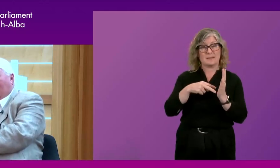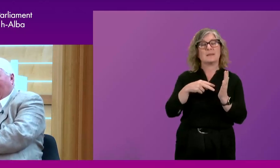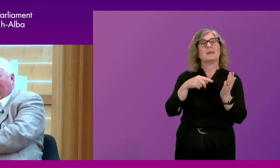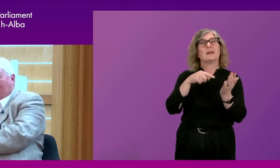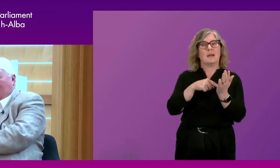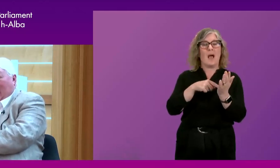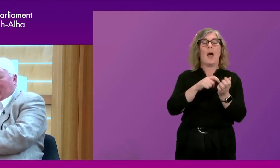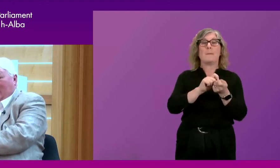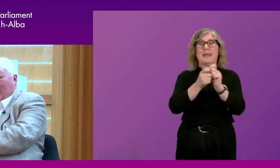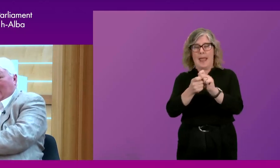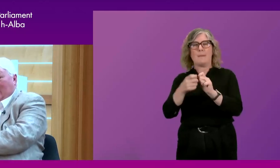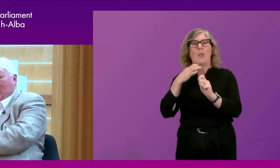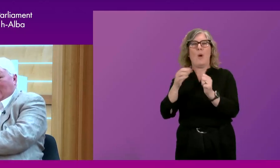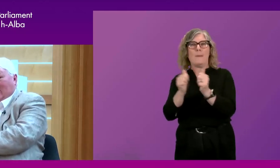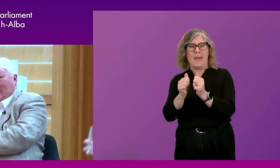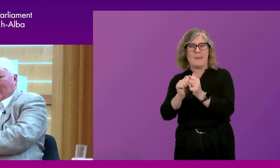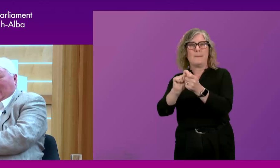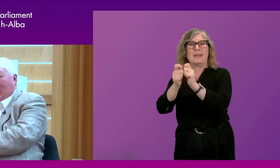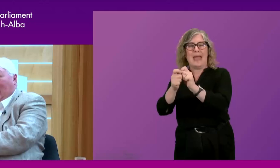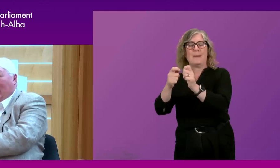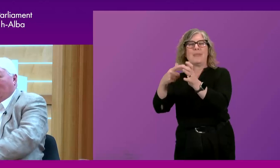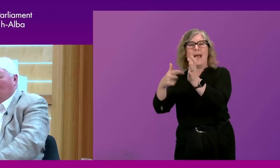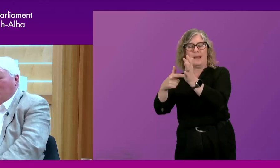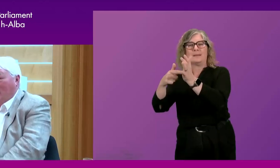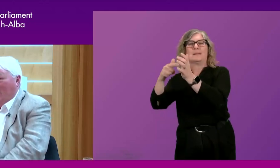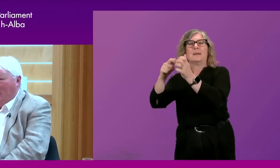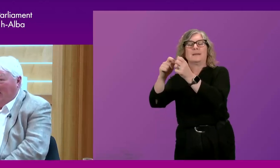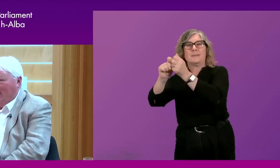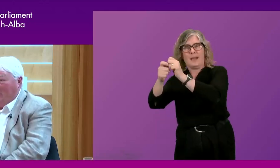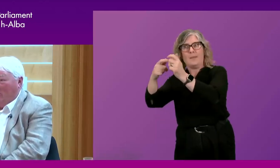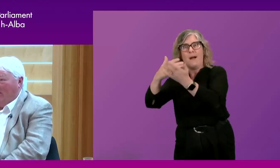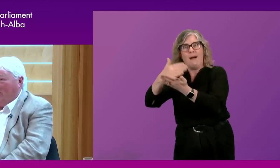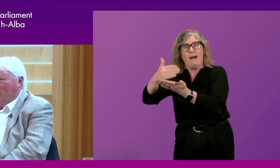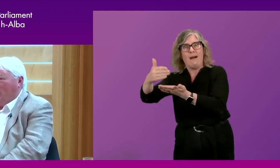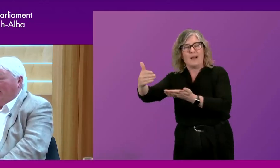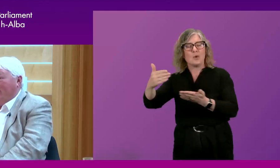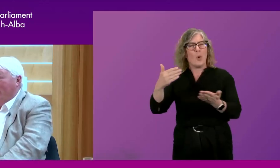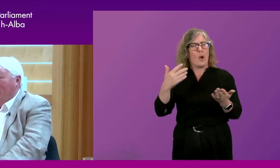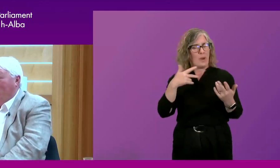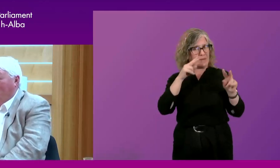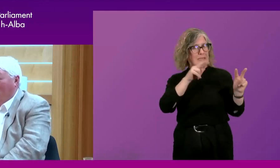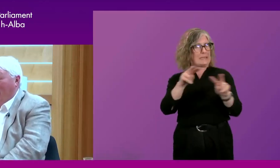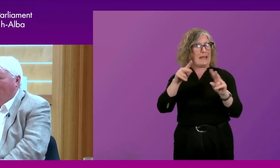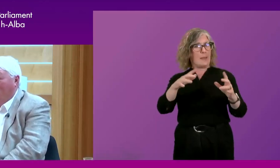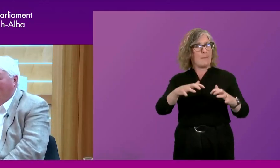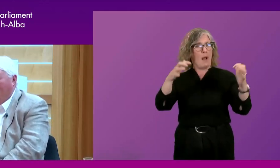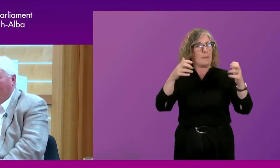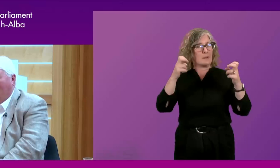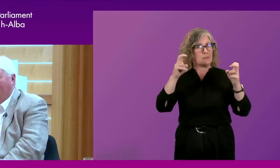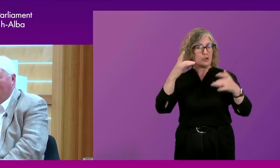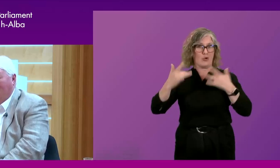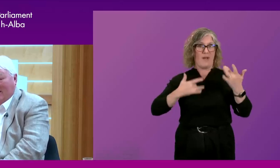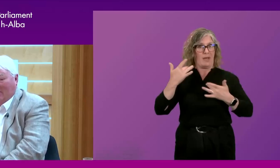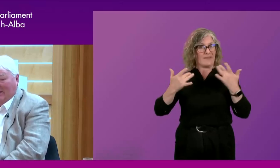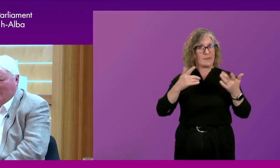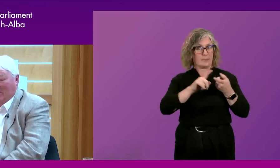became the Act and became this Parliament that we see here. And it is also remarkable the extent to which that structure has survived and has survived